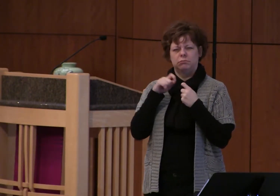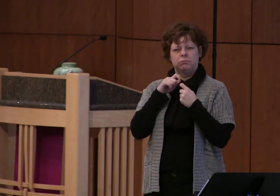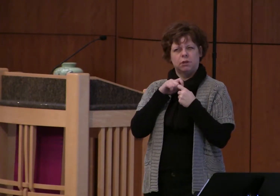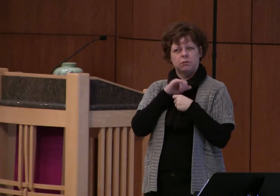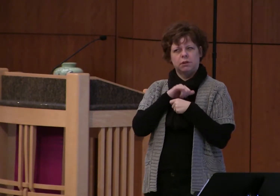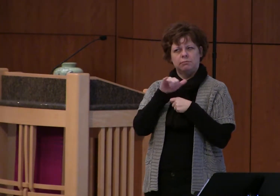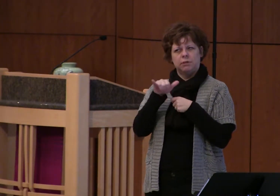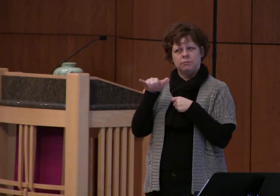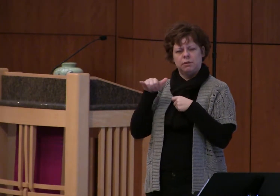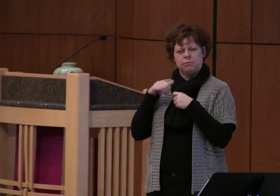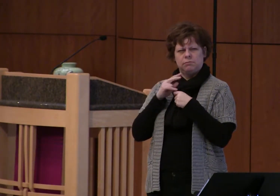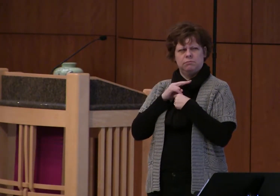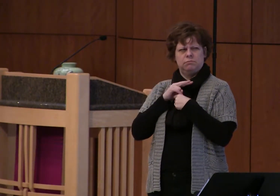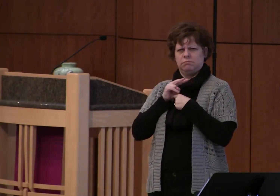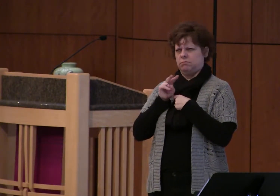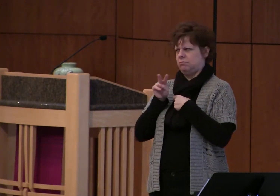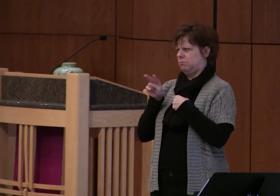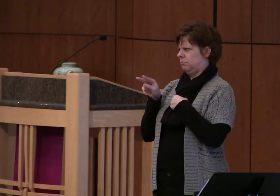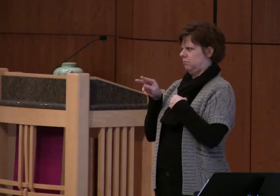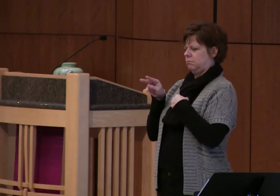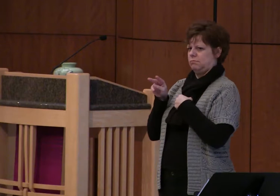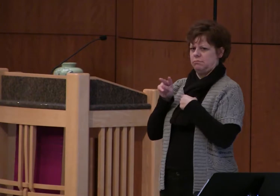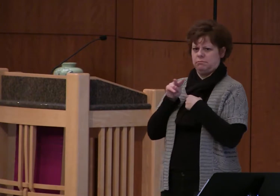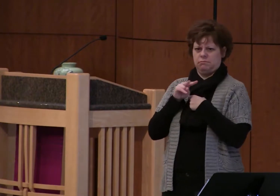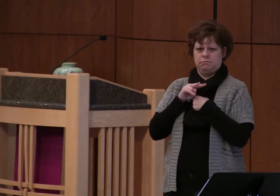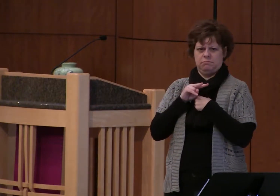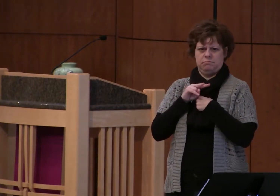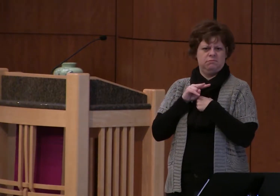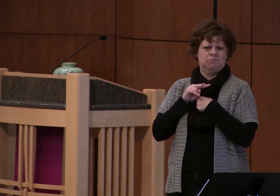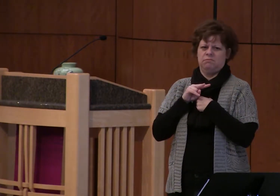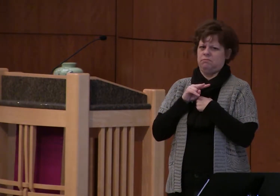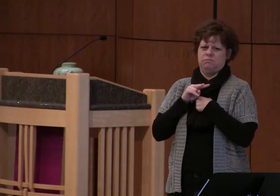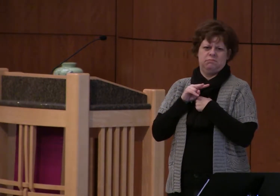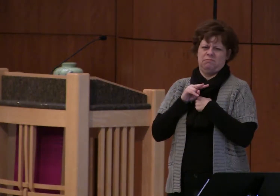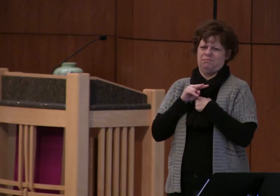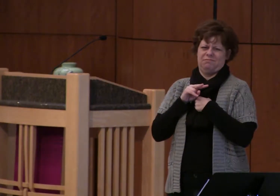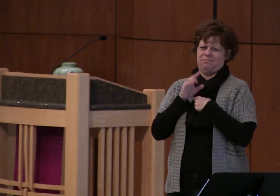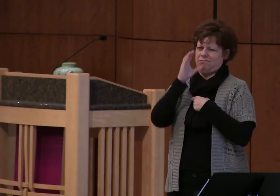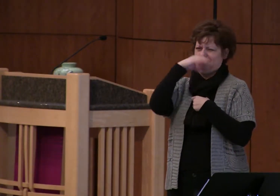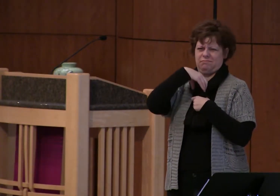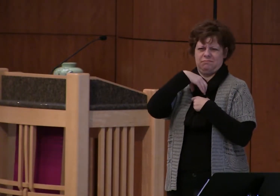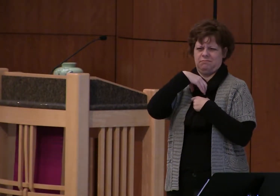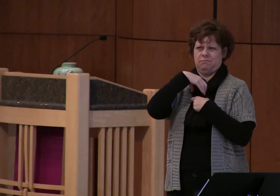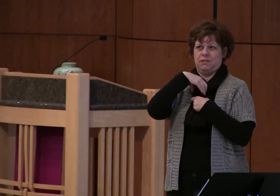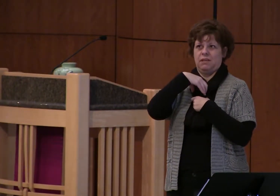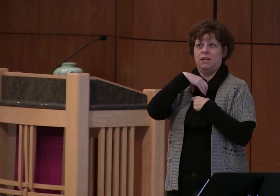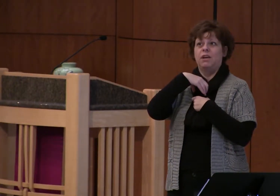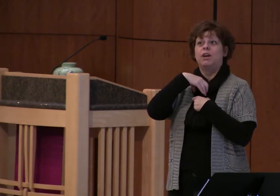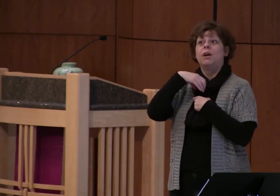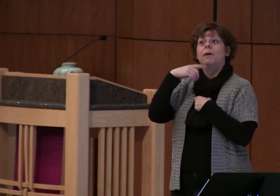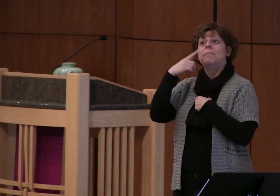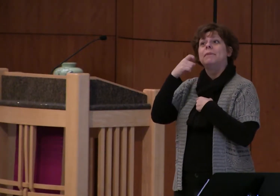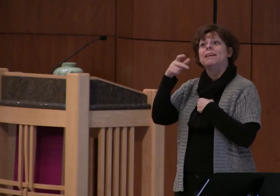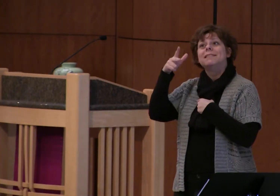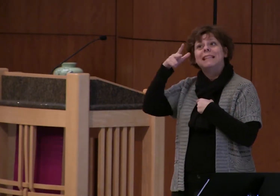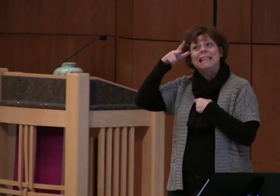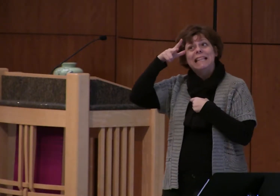you see the evil that controlled that world had indeed taken away